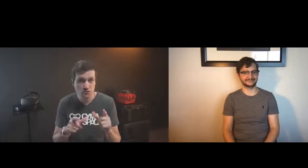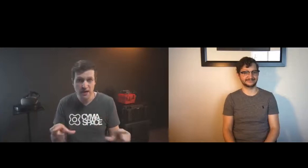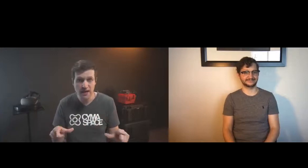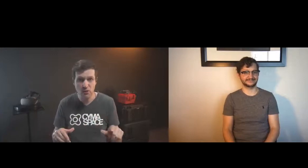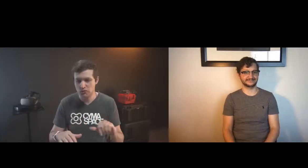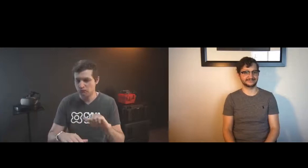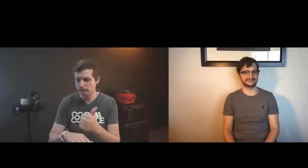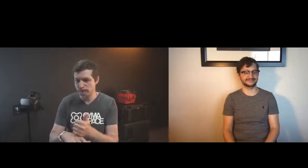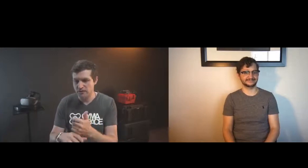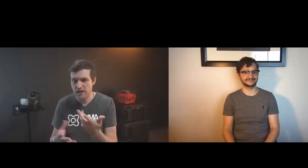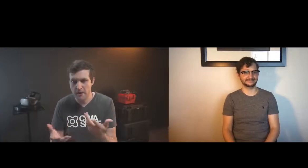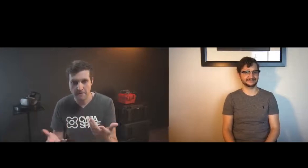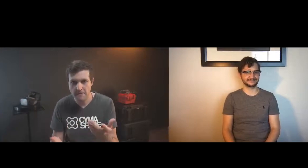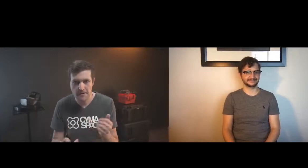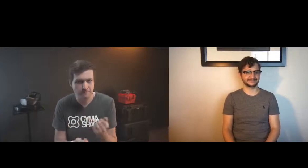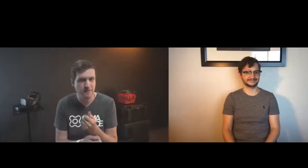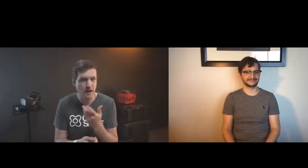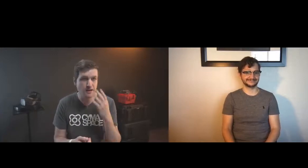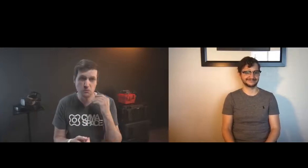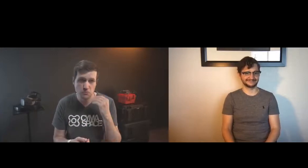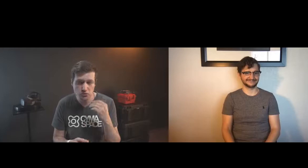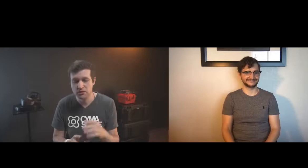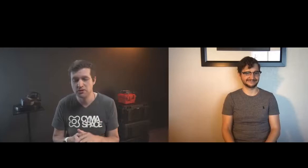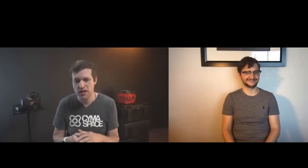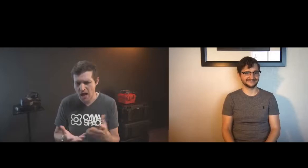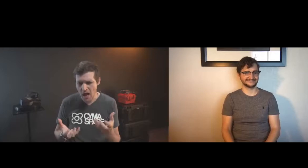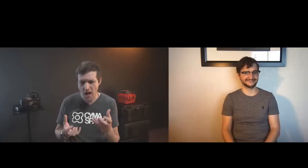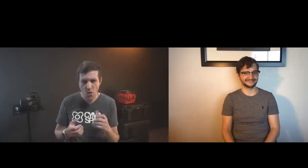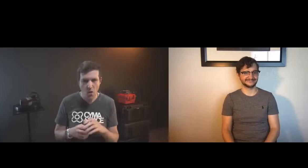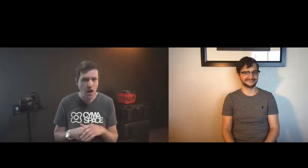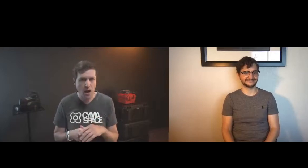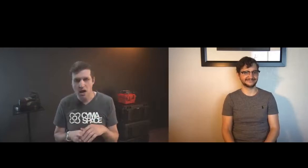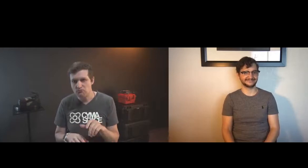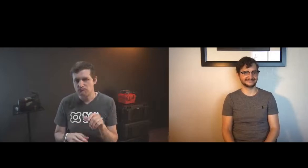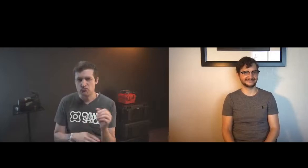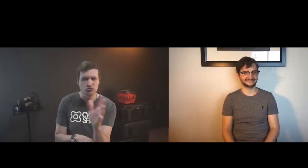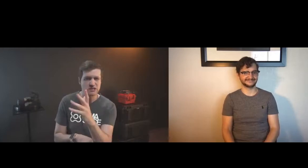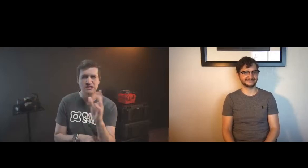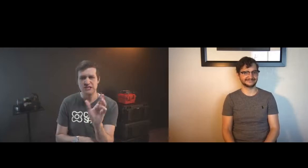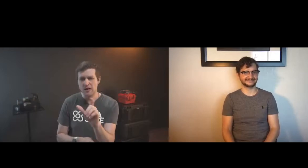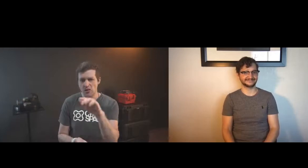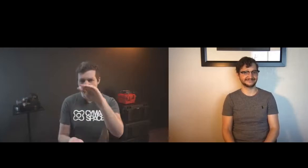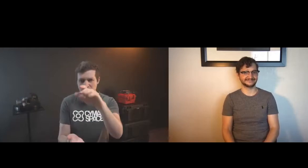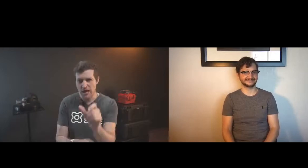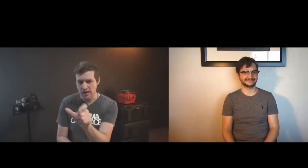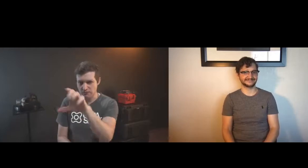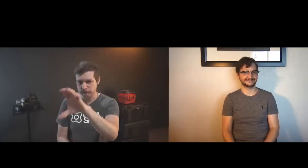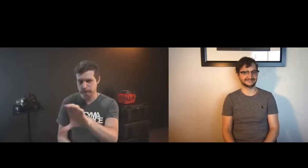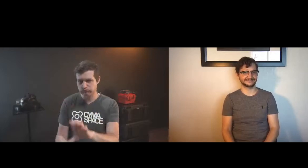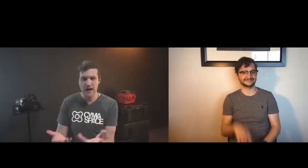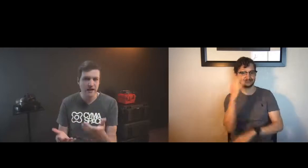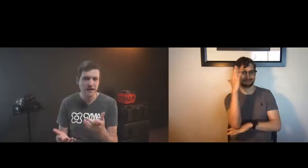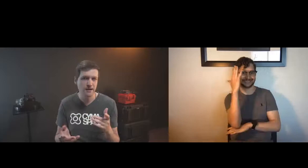so i'd like to see a future where you can use sign language as a mode of navigation